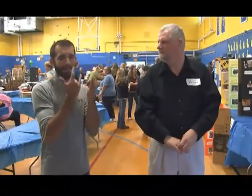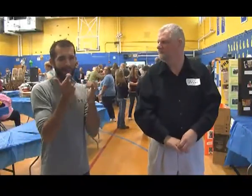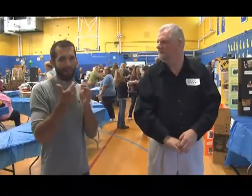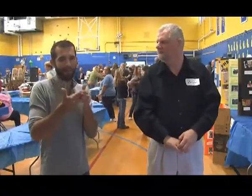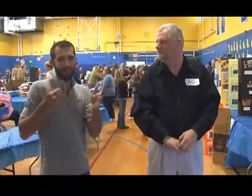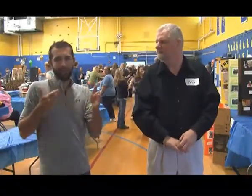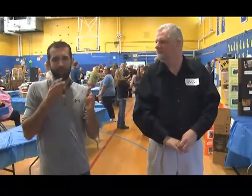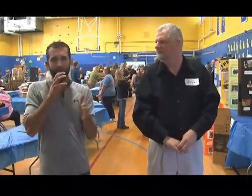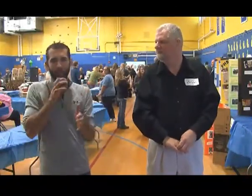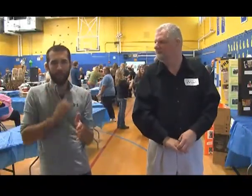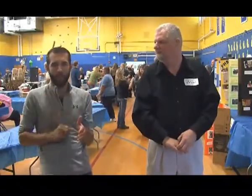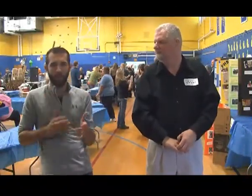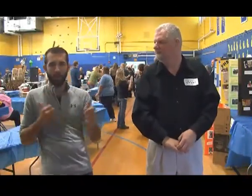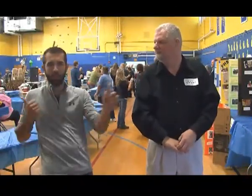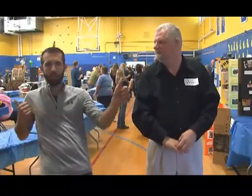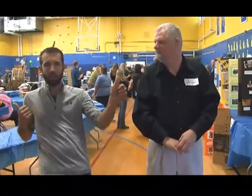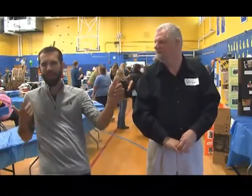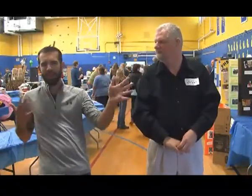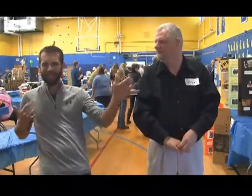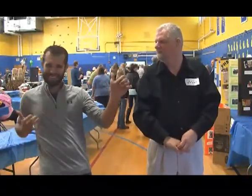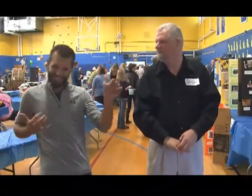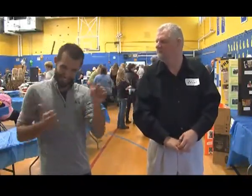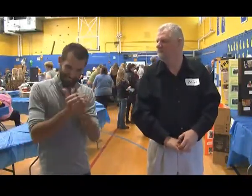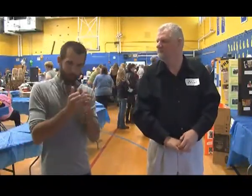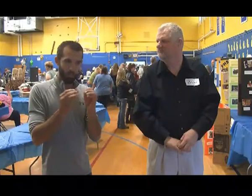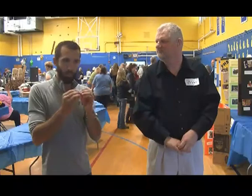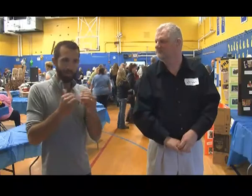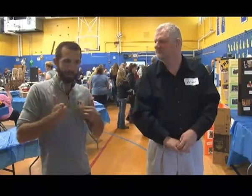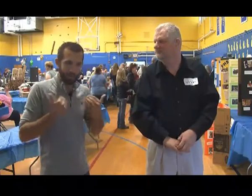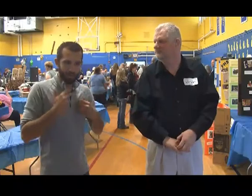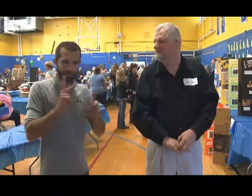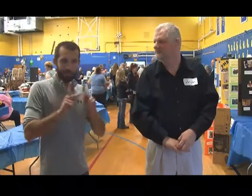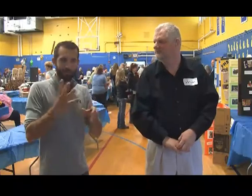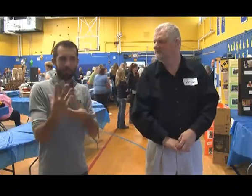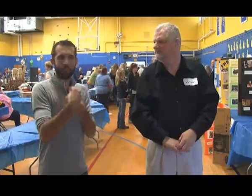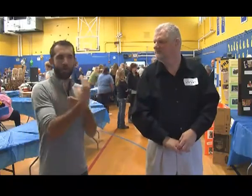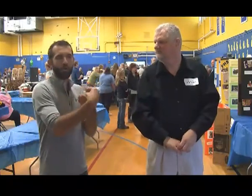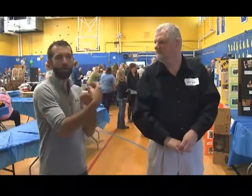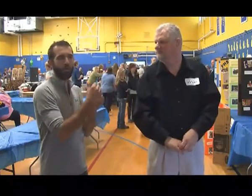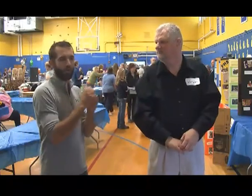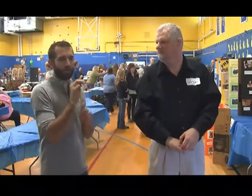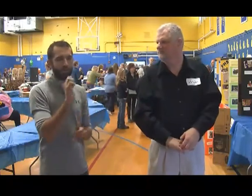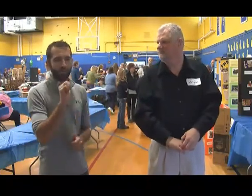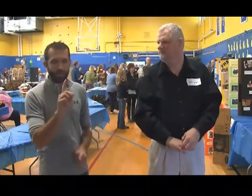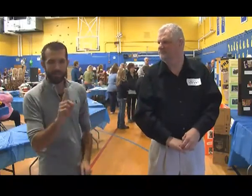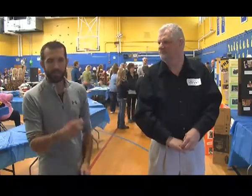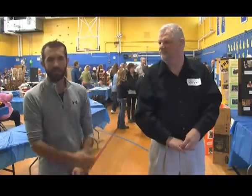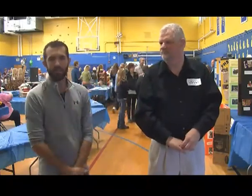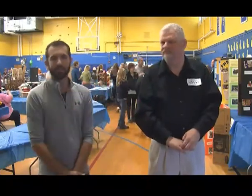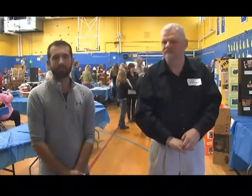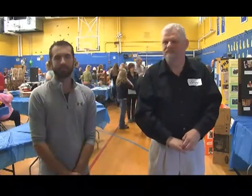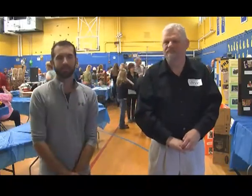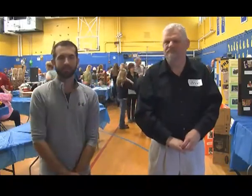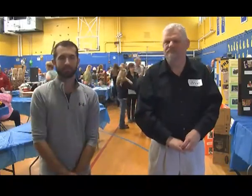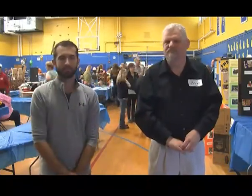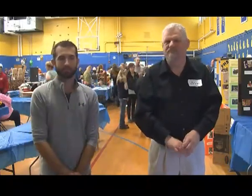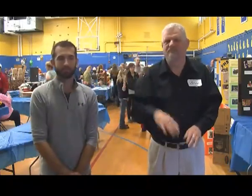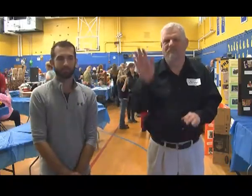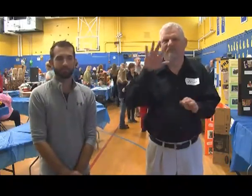And we are doing our best to catch up with technology. Our website was a little bit old and now we are working closely with the community to